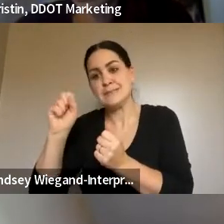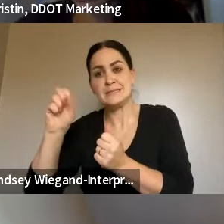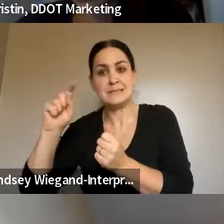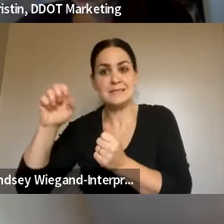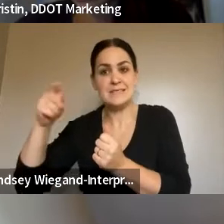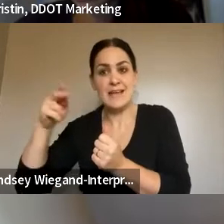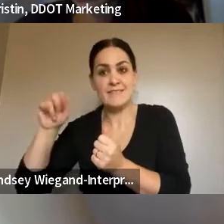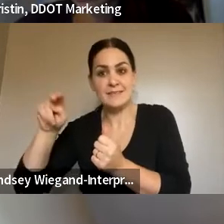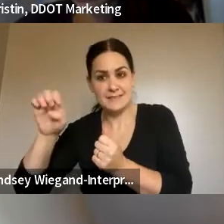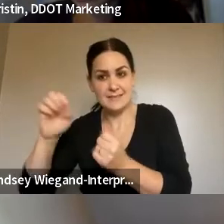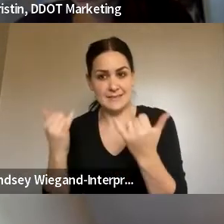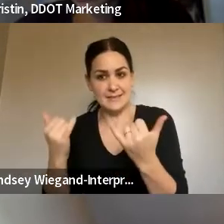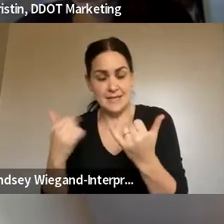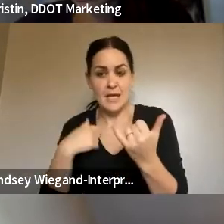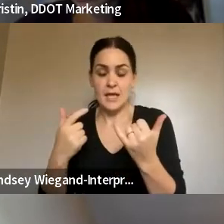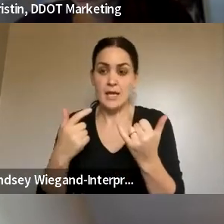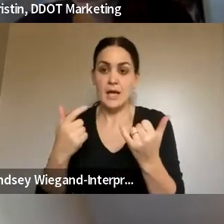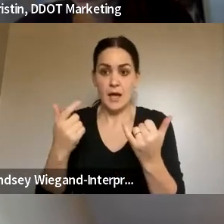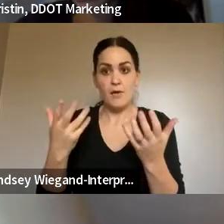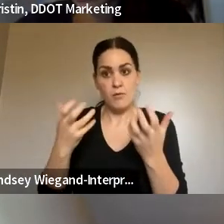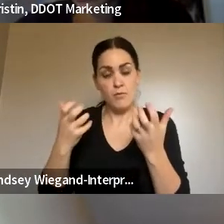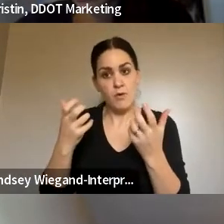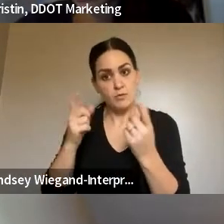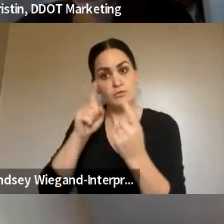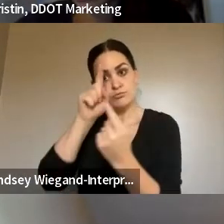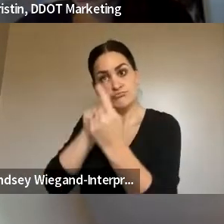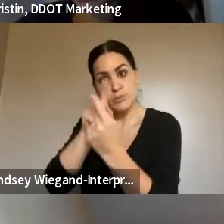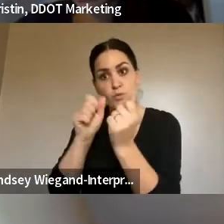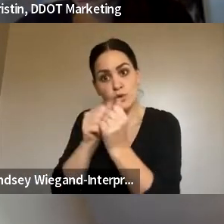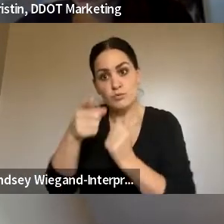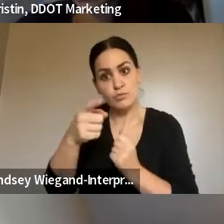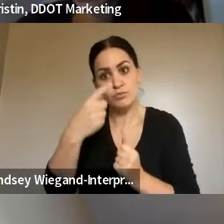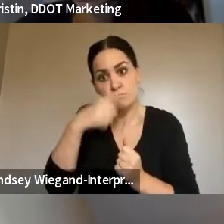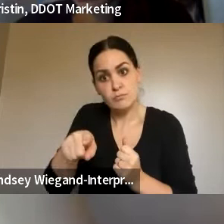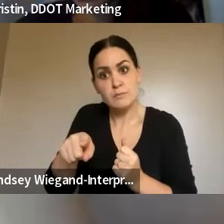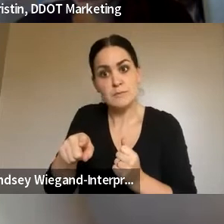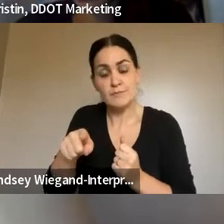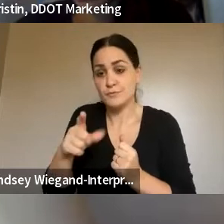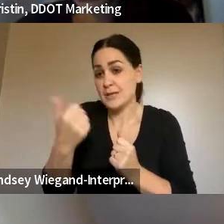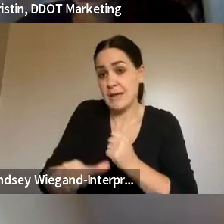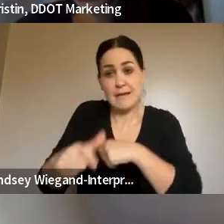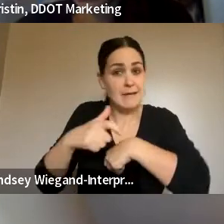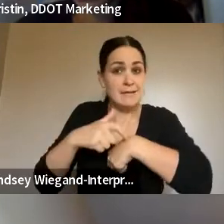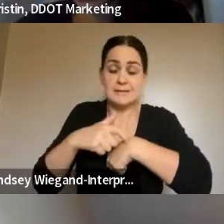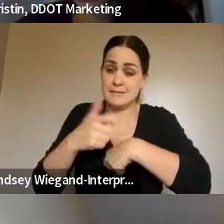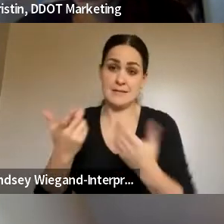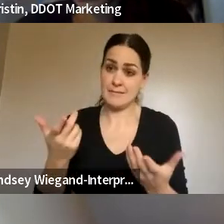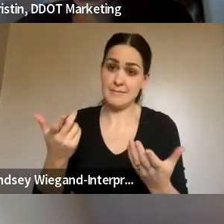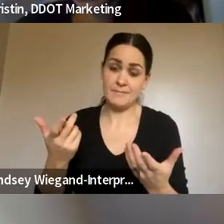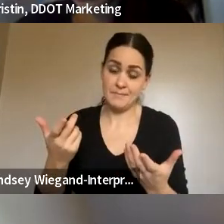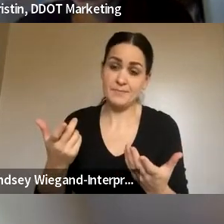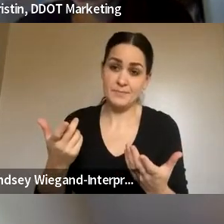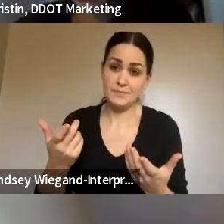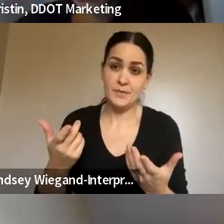meet with you one-on-one, anytime, etc. I